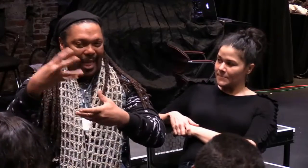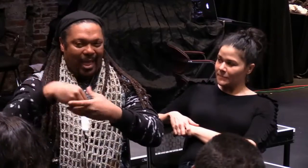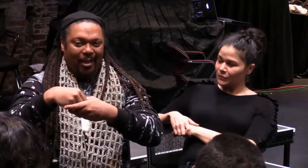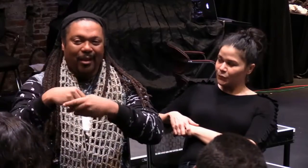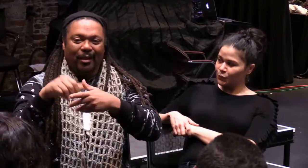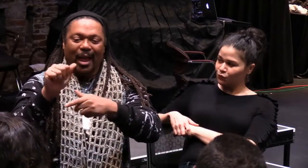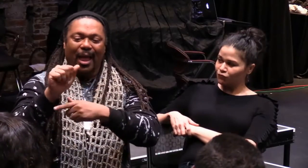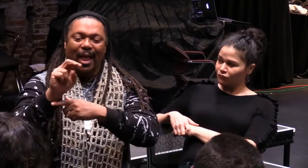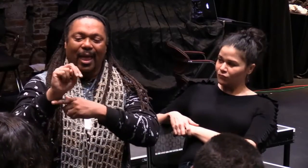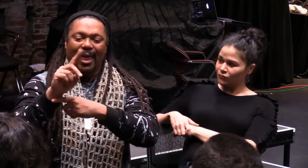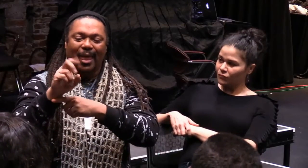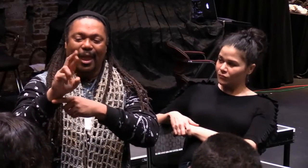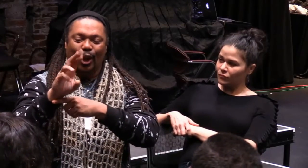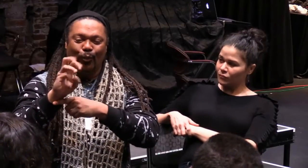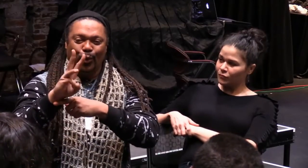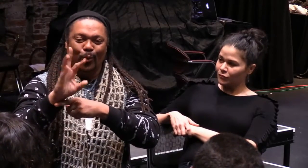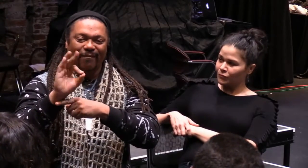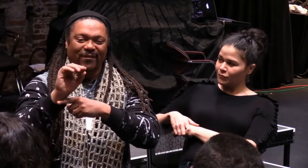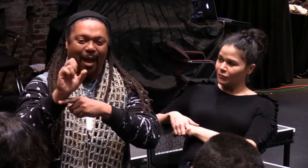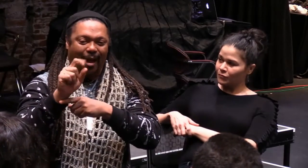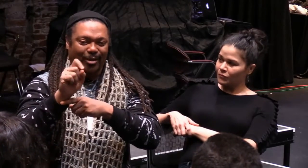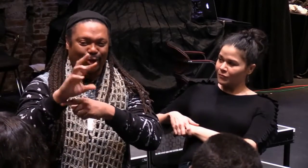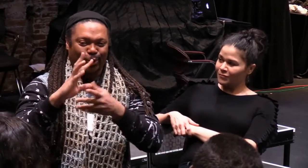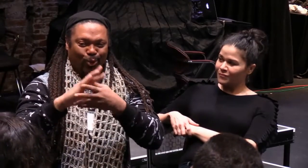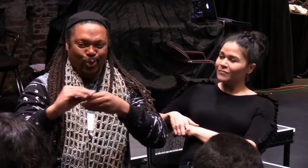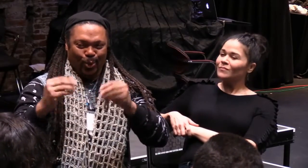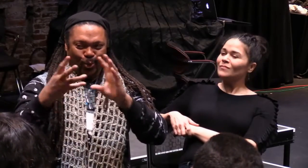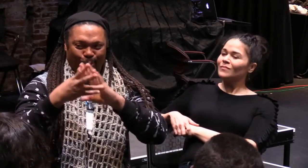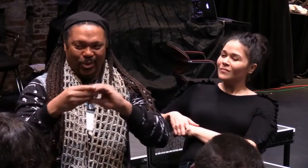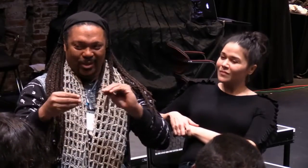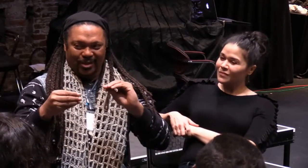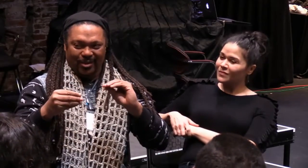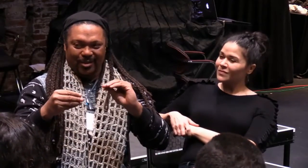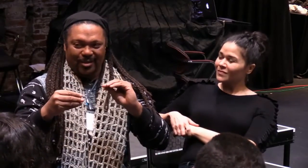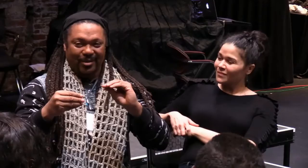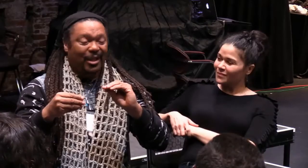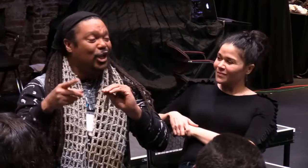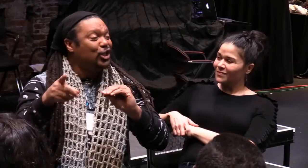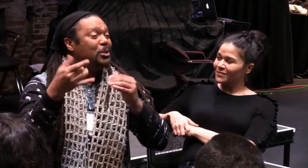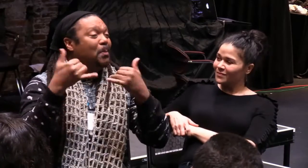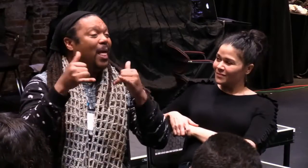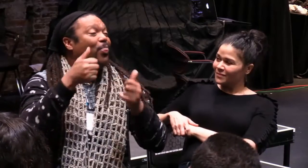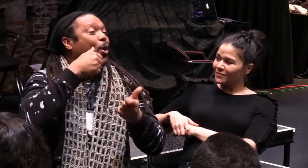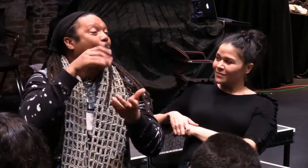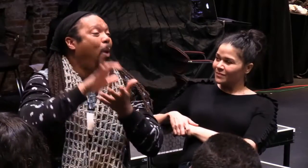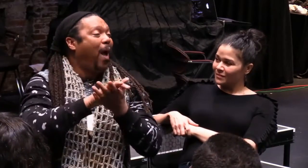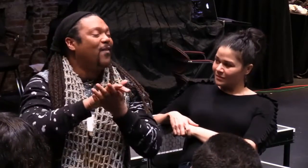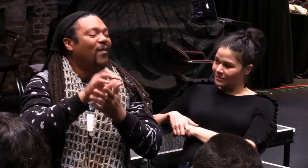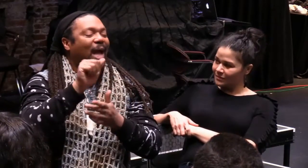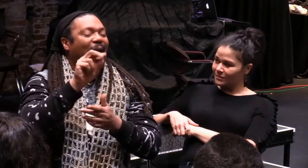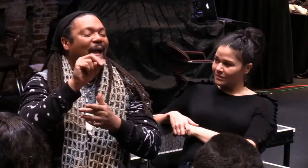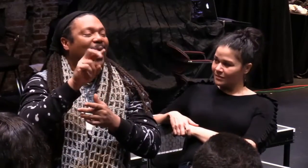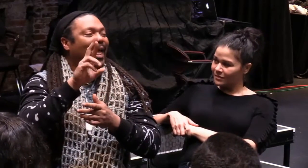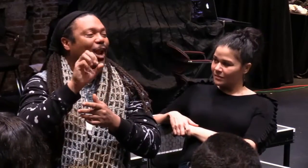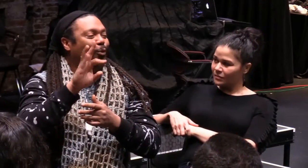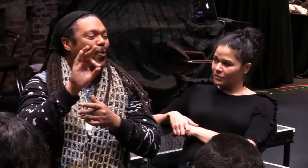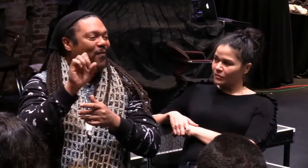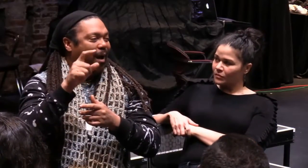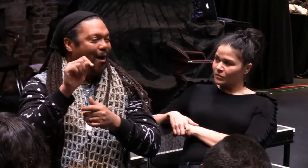So challenges is how we get that representation in some of the plays that I want to produce. Andrew Foster, for example. The